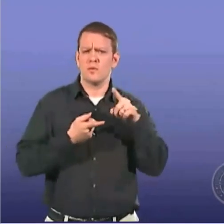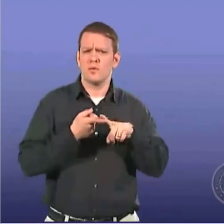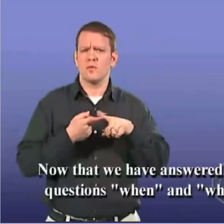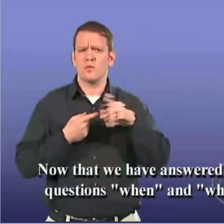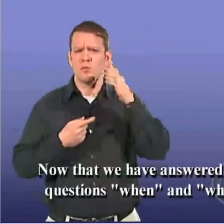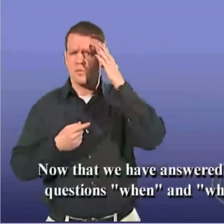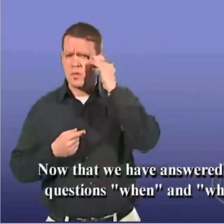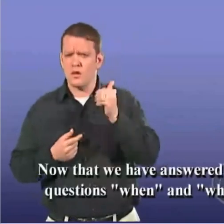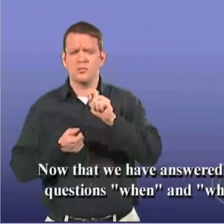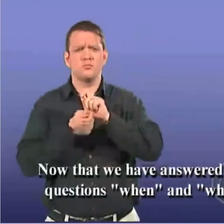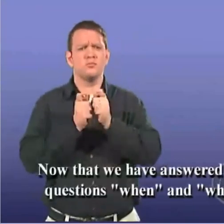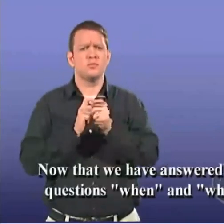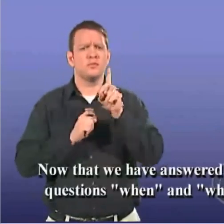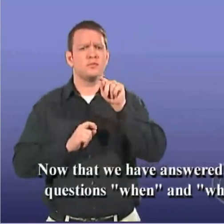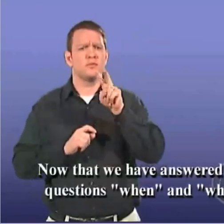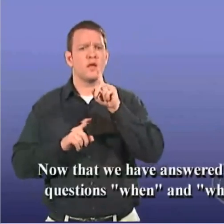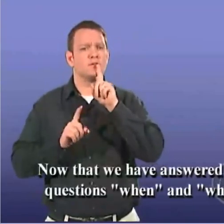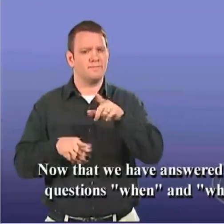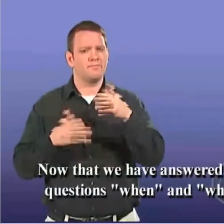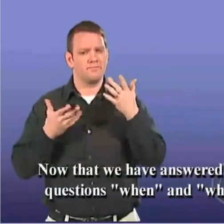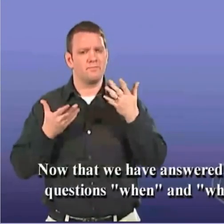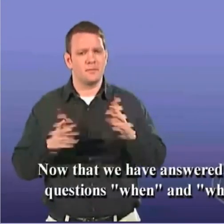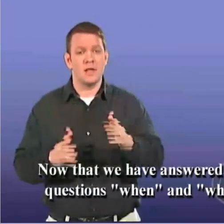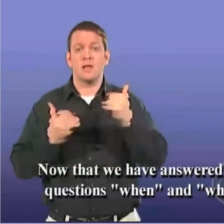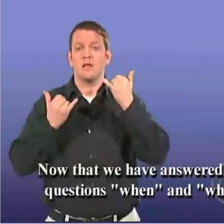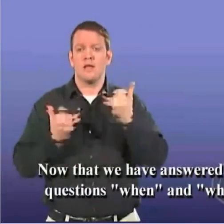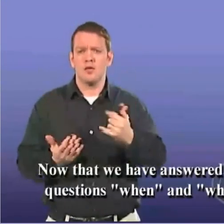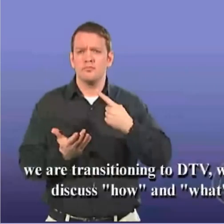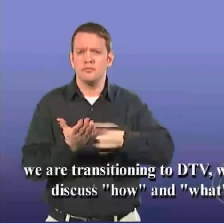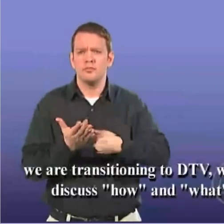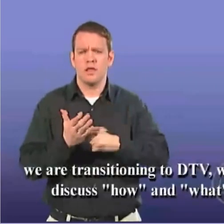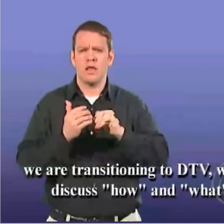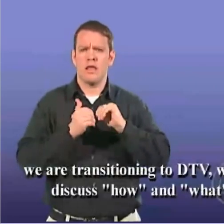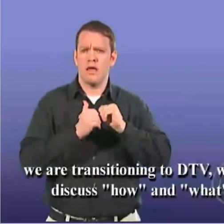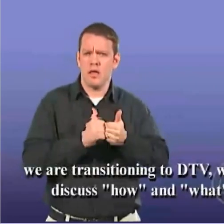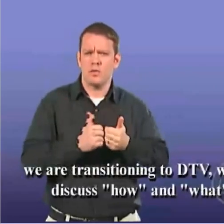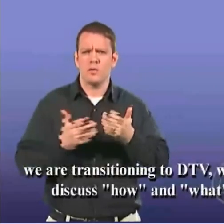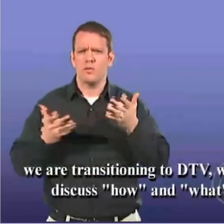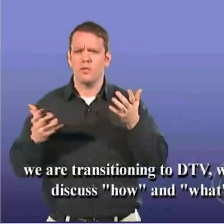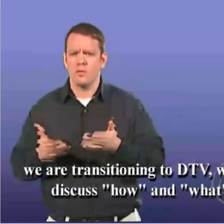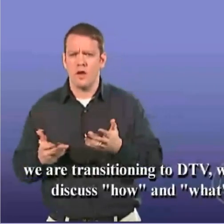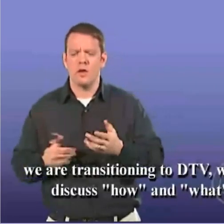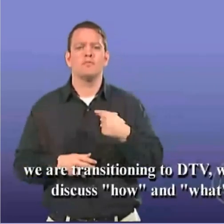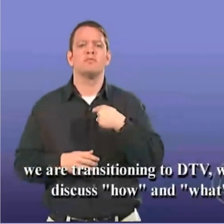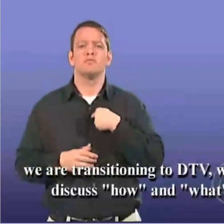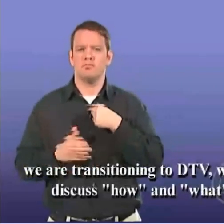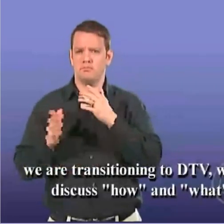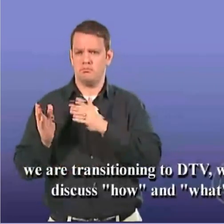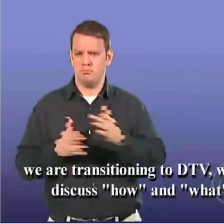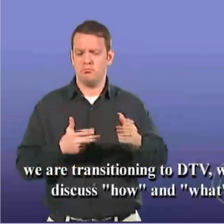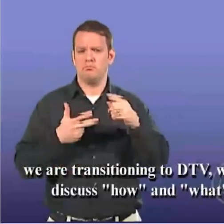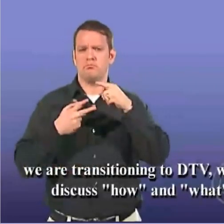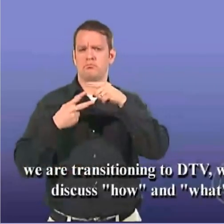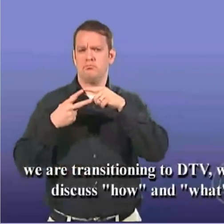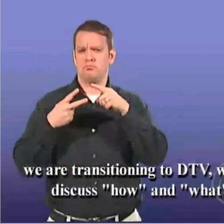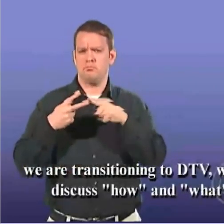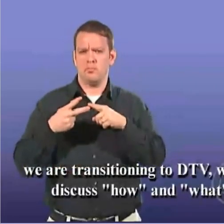Now that we have answered the questions when and why we are transitioning to DTV, we will discuss how and what.